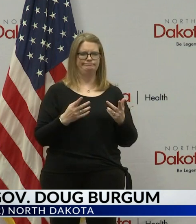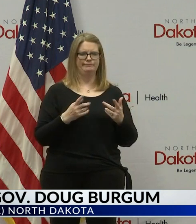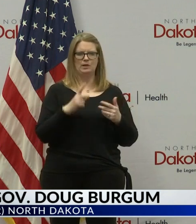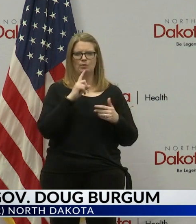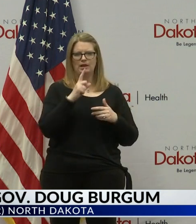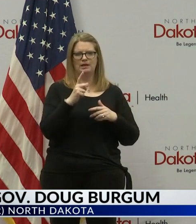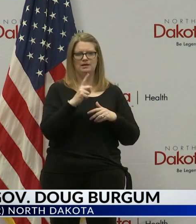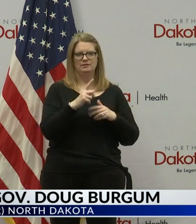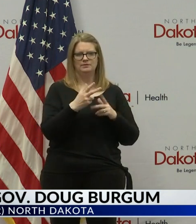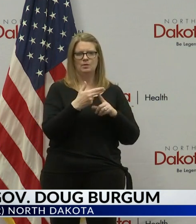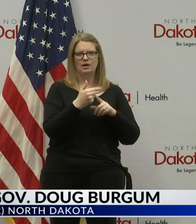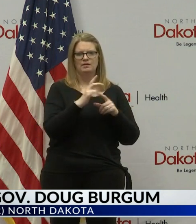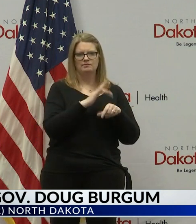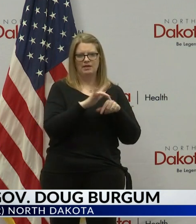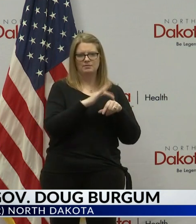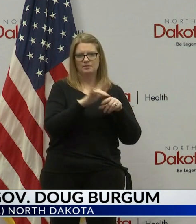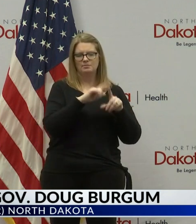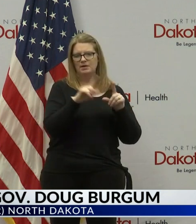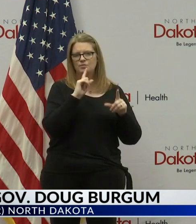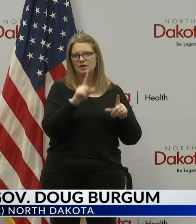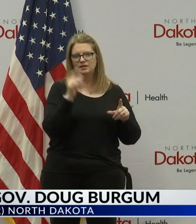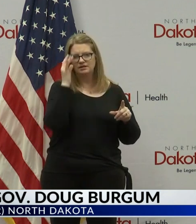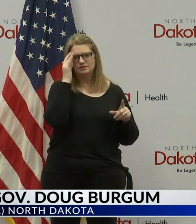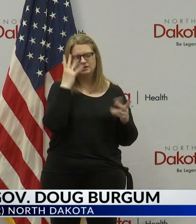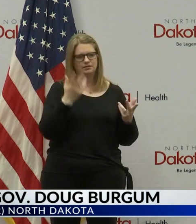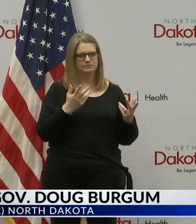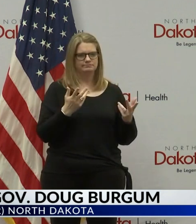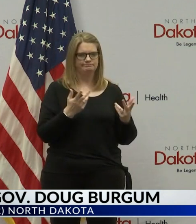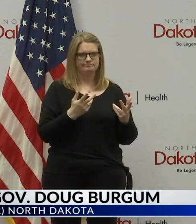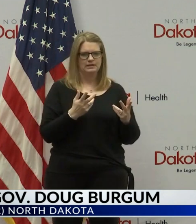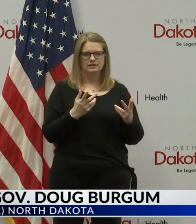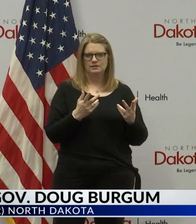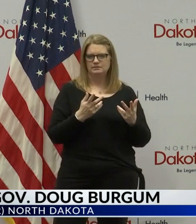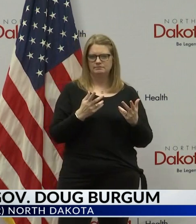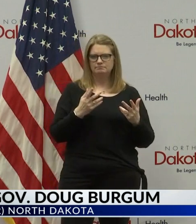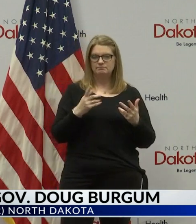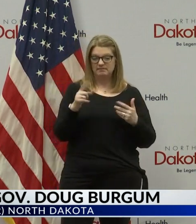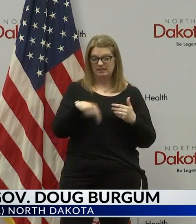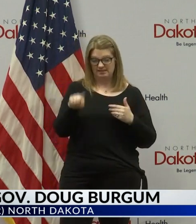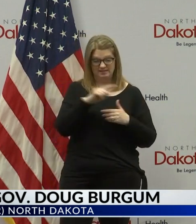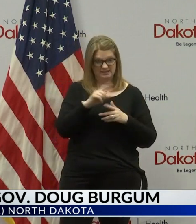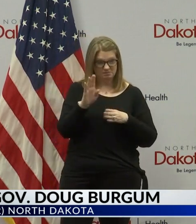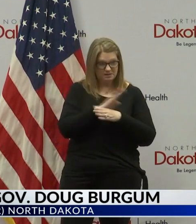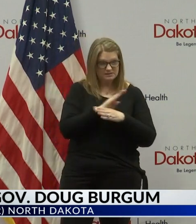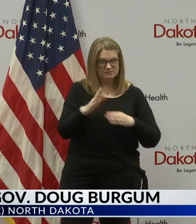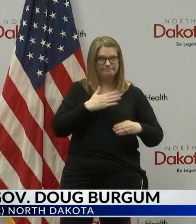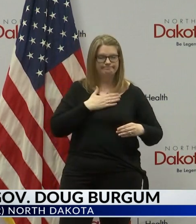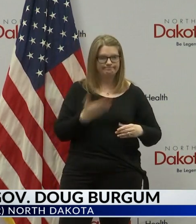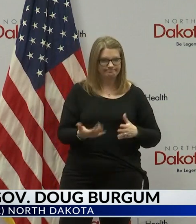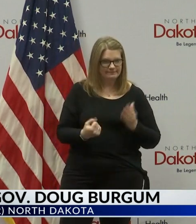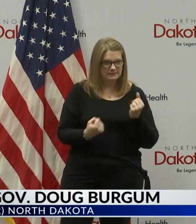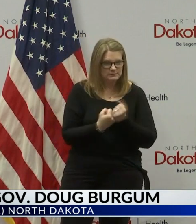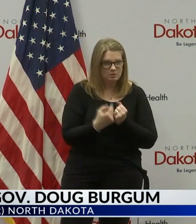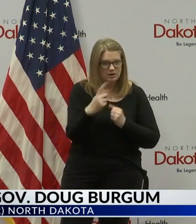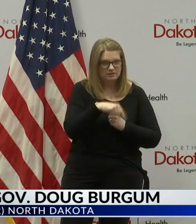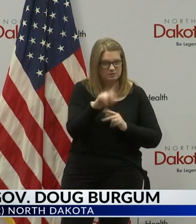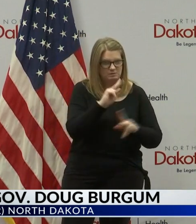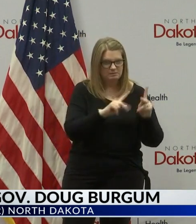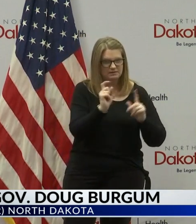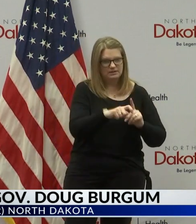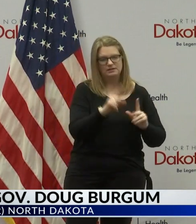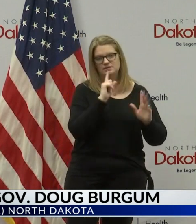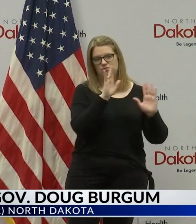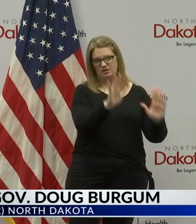really welcomed that these organizations are stepping up, acting as community members and supporting those people in need.